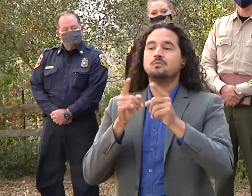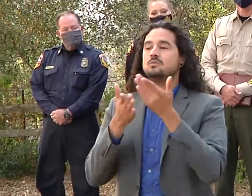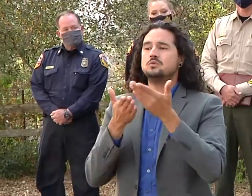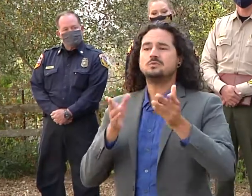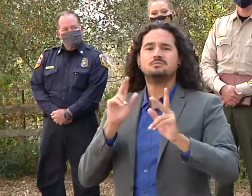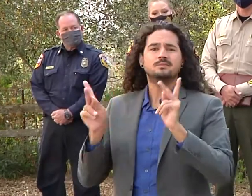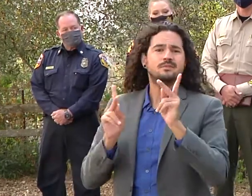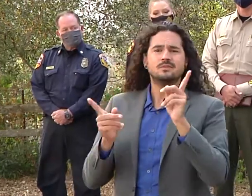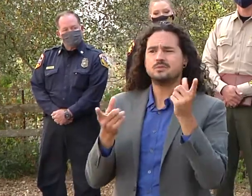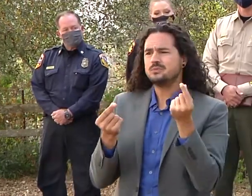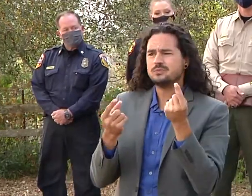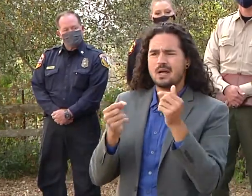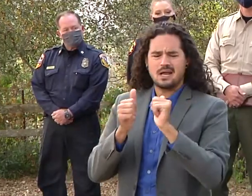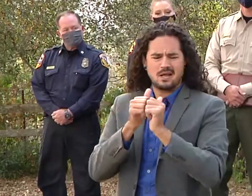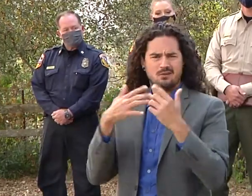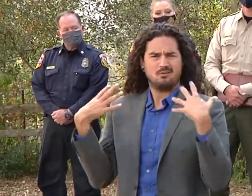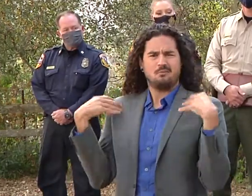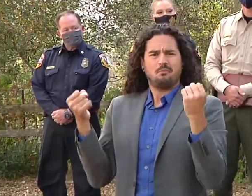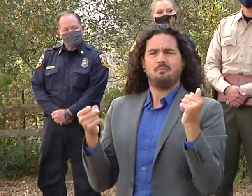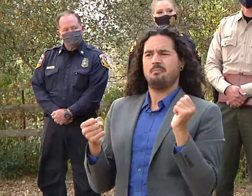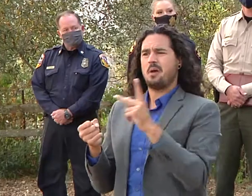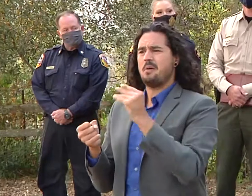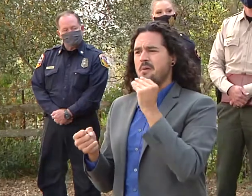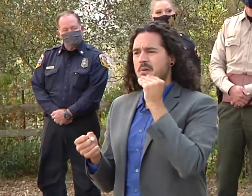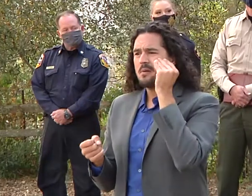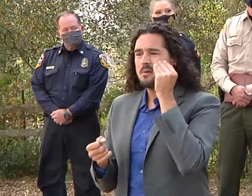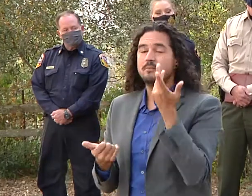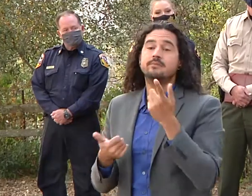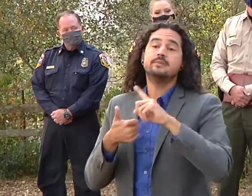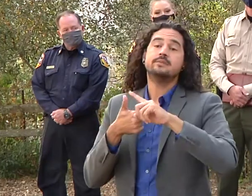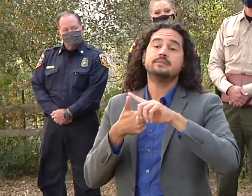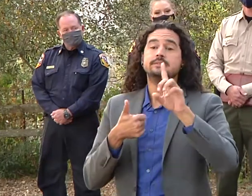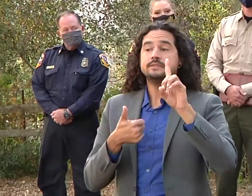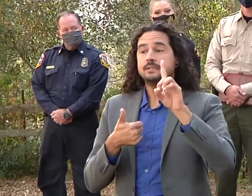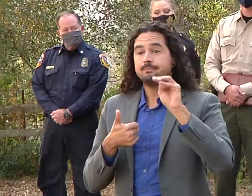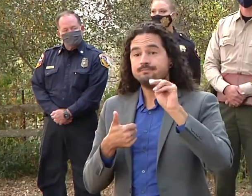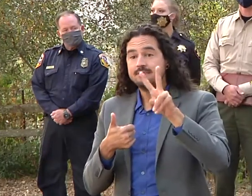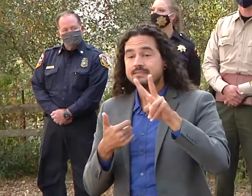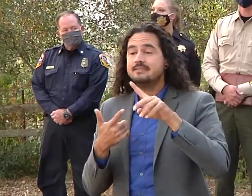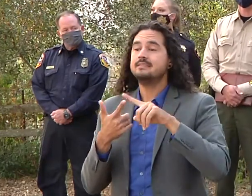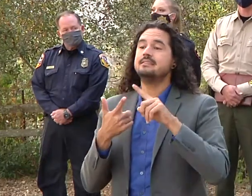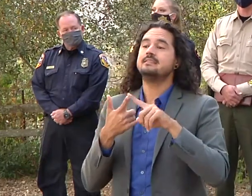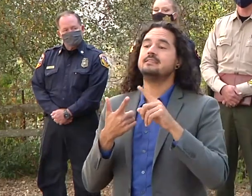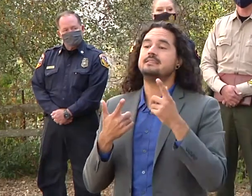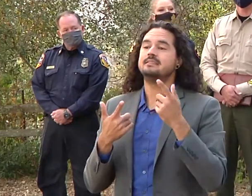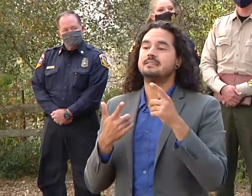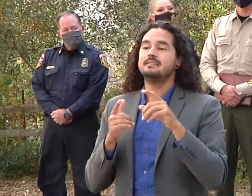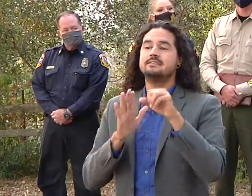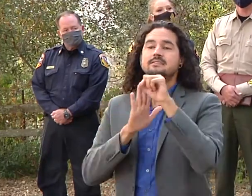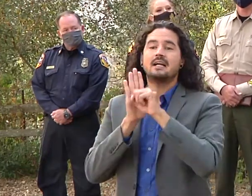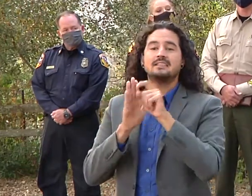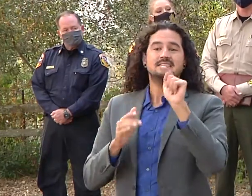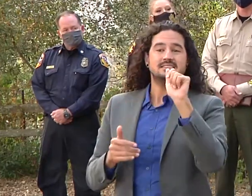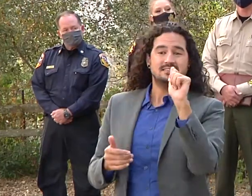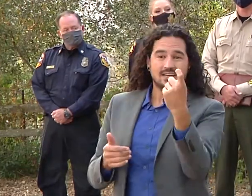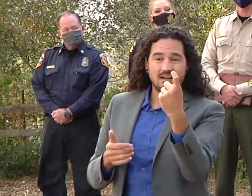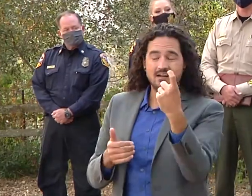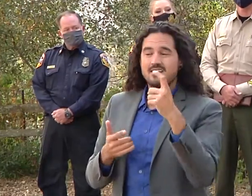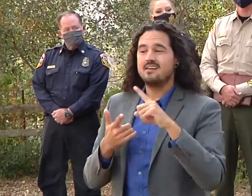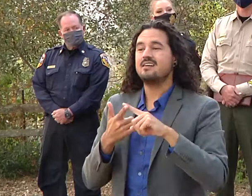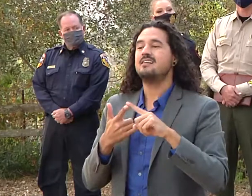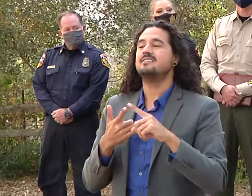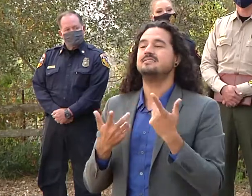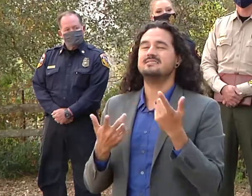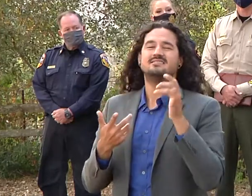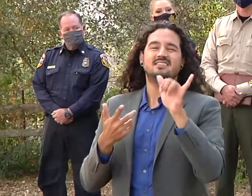rebuild for everything from the dmv to the franchise tasks board etc we're hoping to have the list of all those agencies we've been